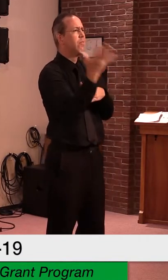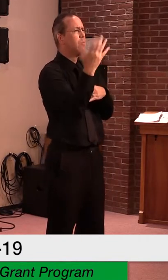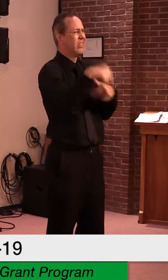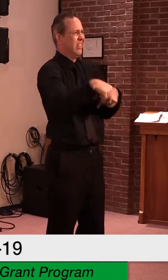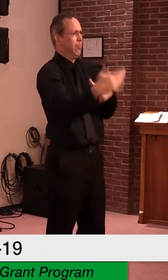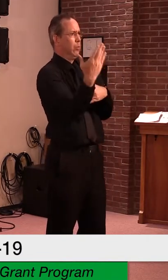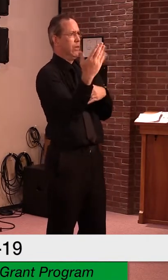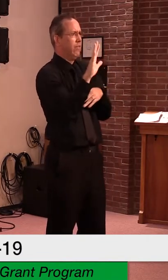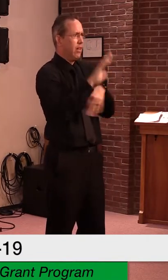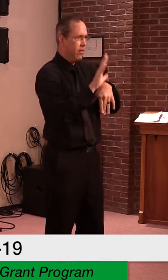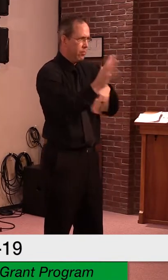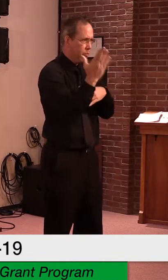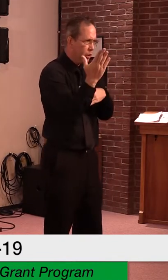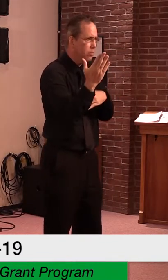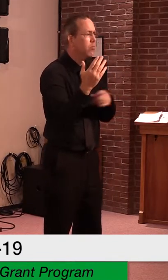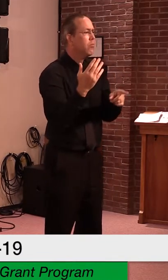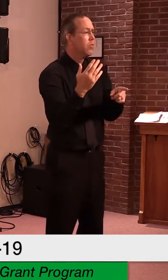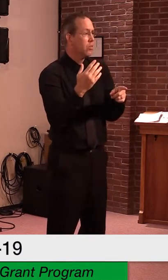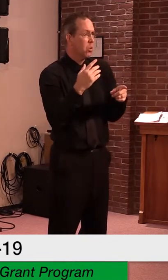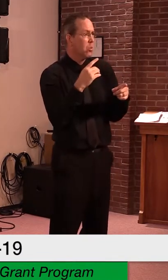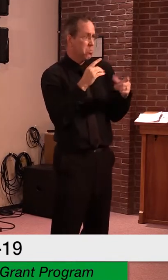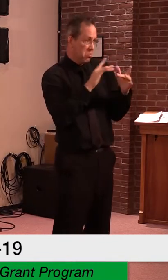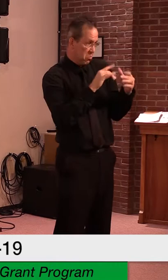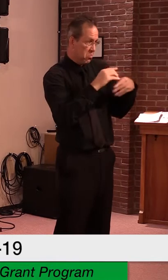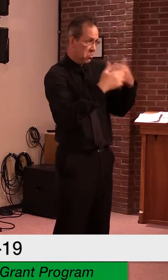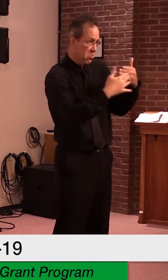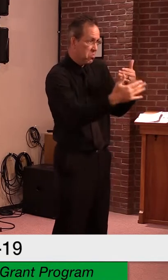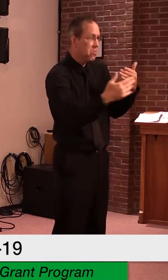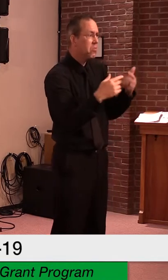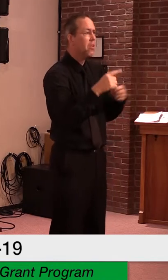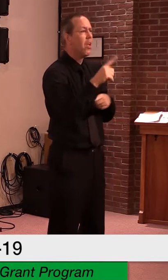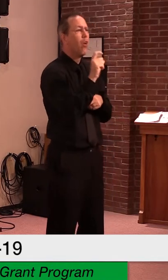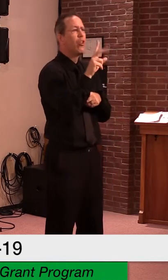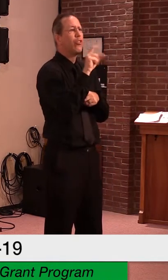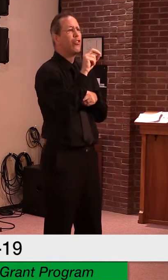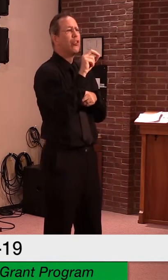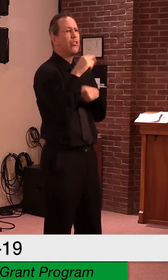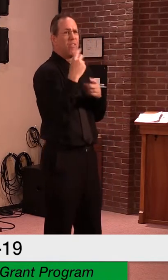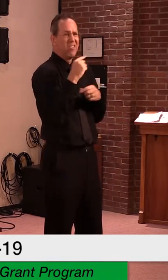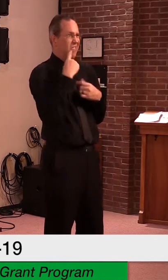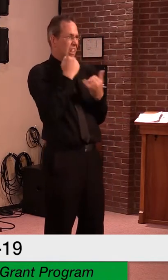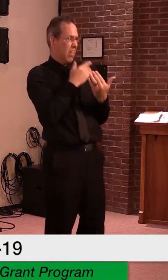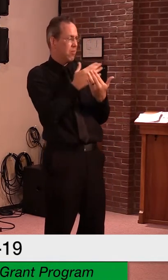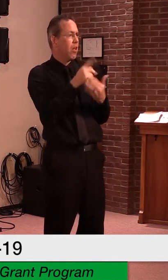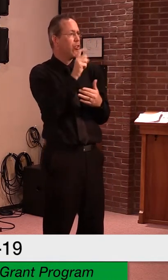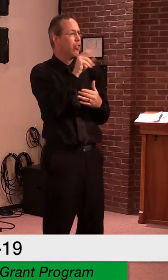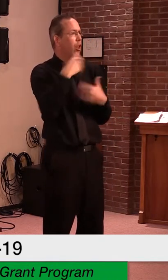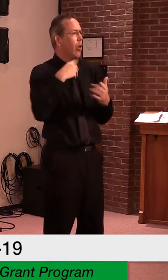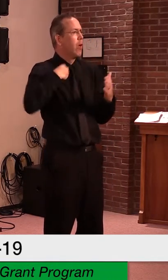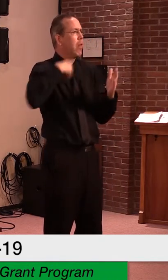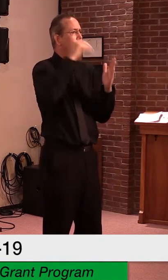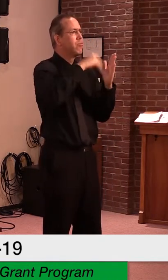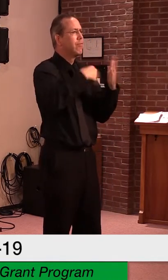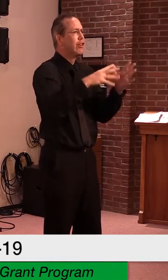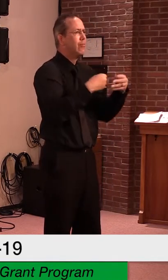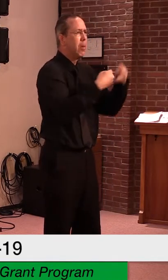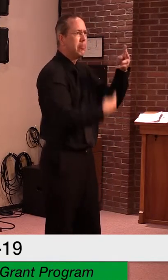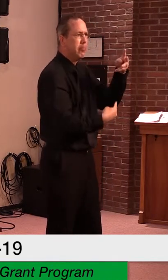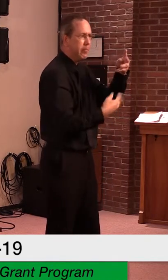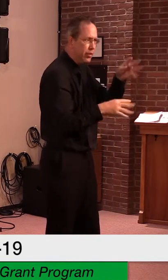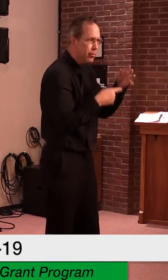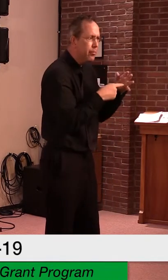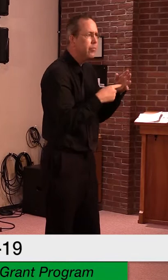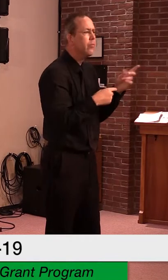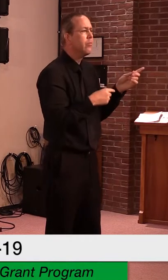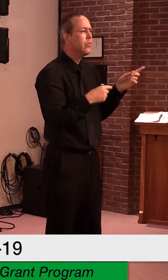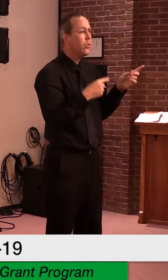15 we've had we have 130 applications in progress. As the governor mentioned, this is a first come first